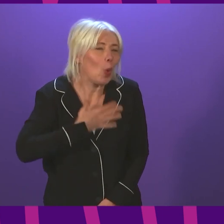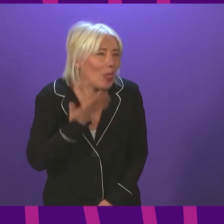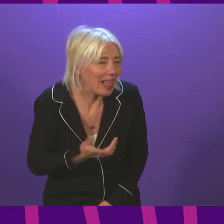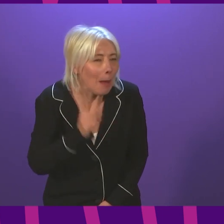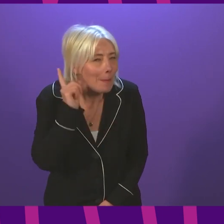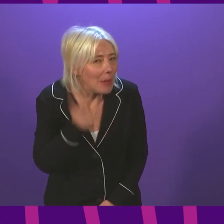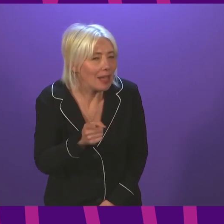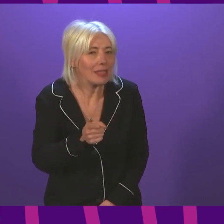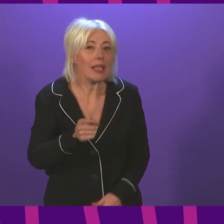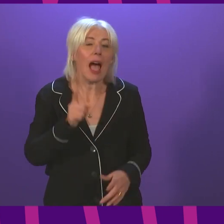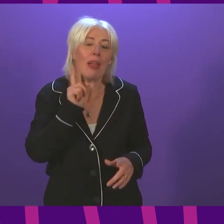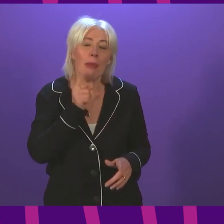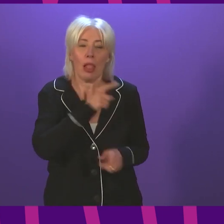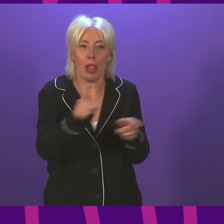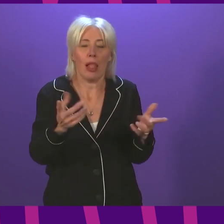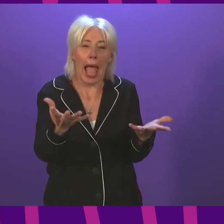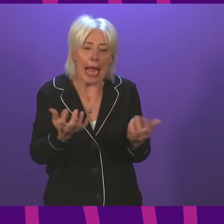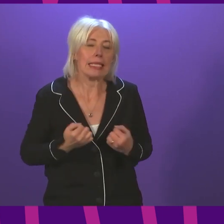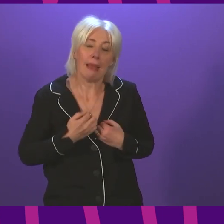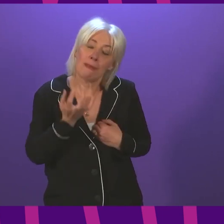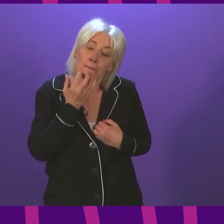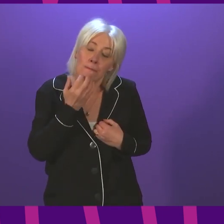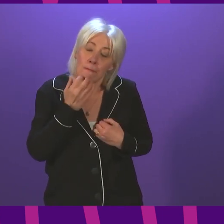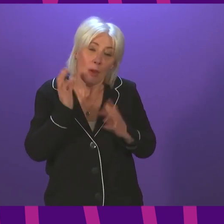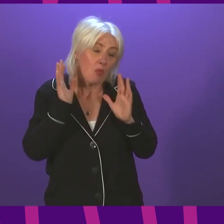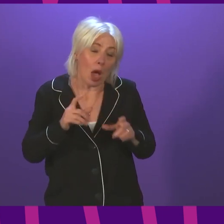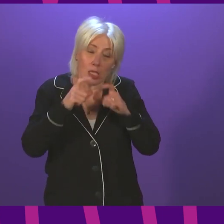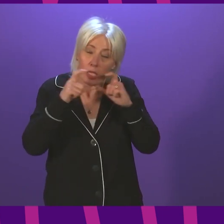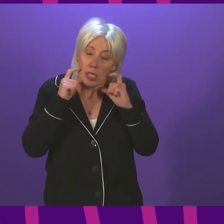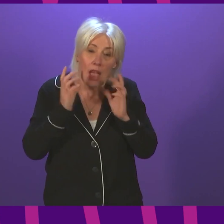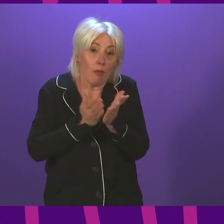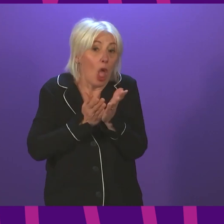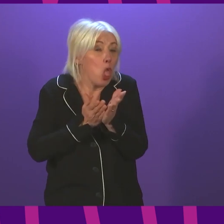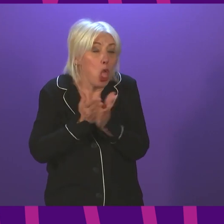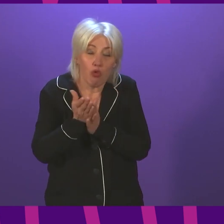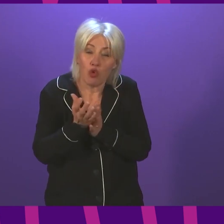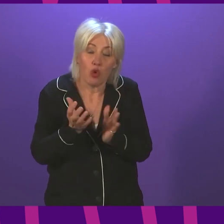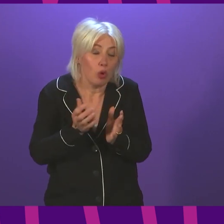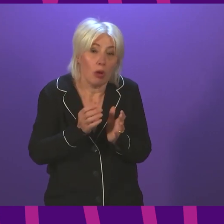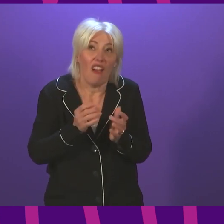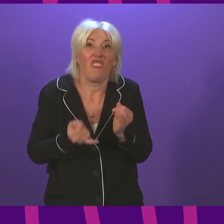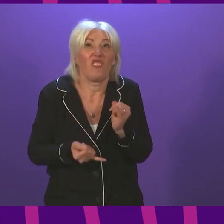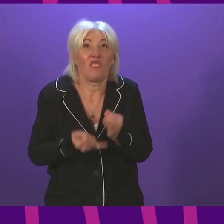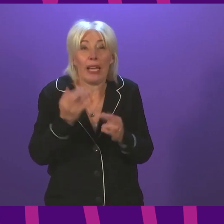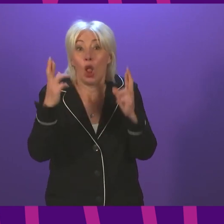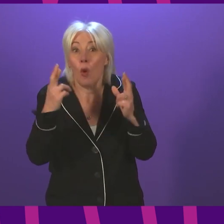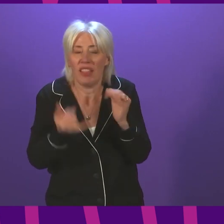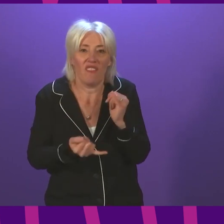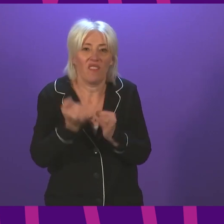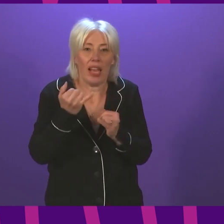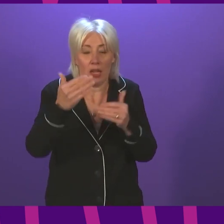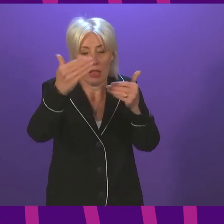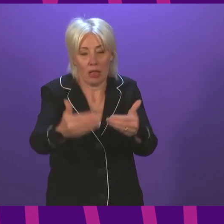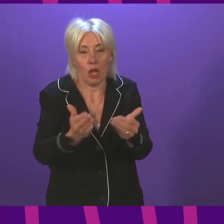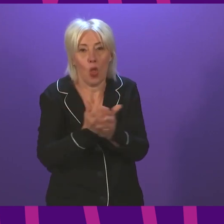acceptance on the part of the public that certain mitigations are still required if we're to get through this next hopefully final phase of the pandemic over the winter